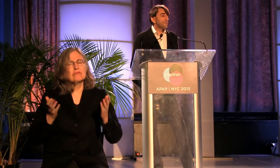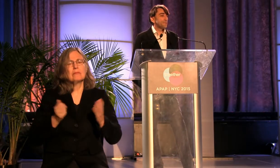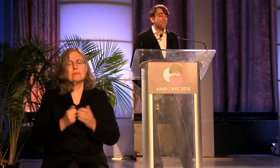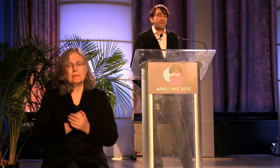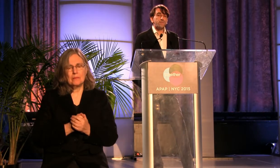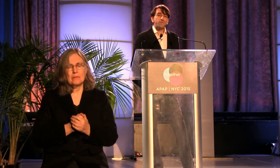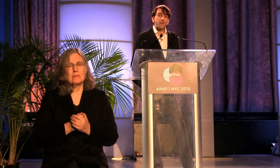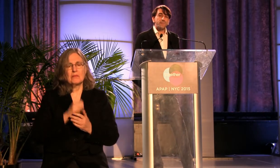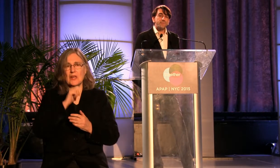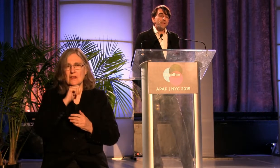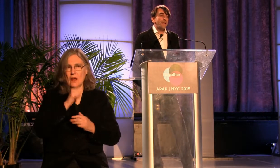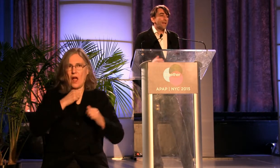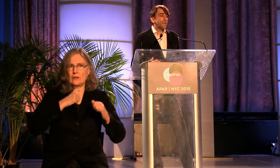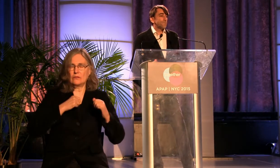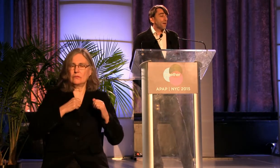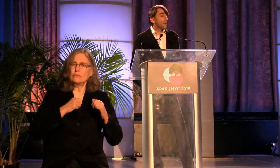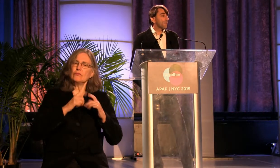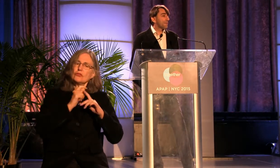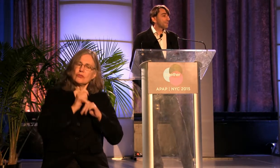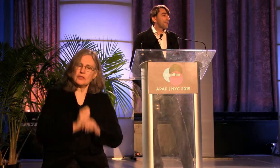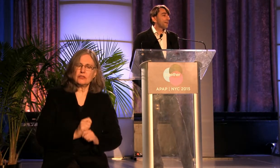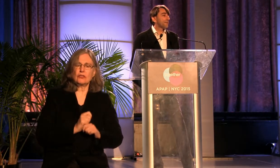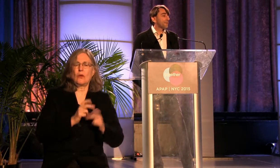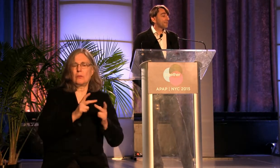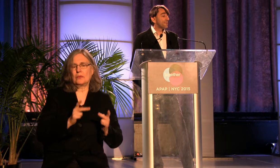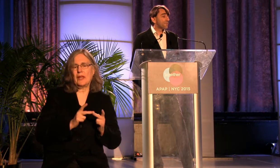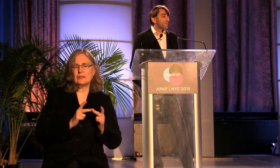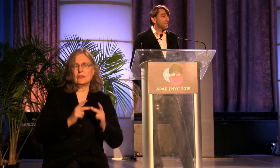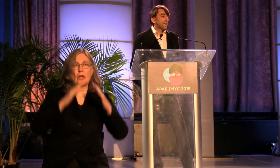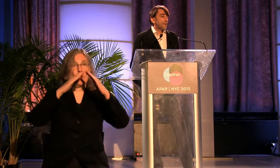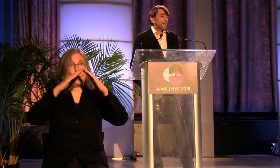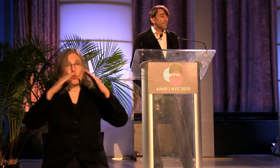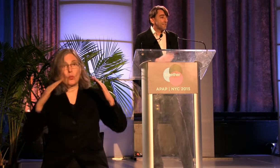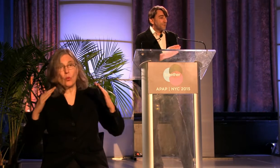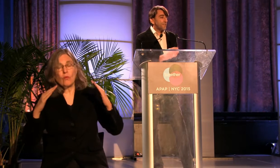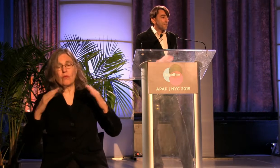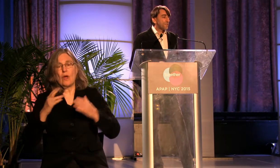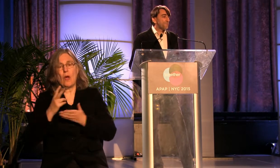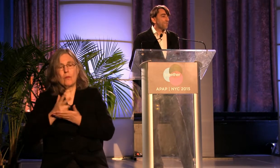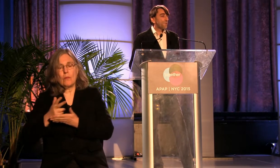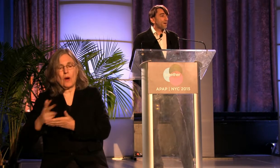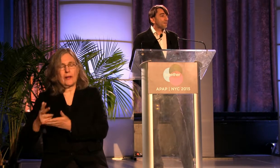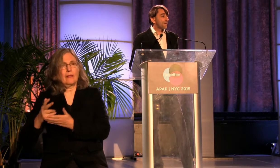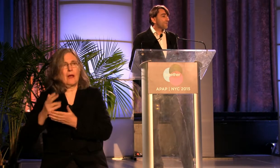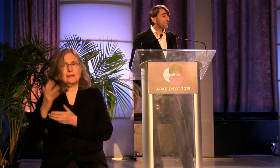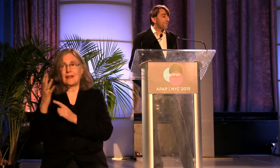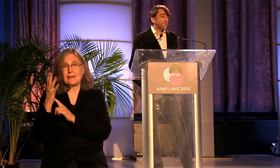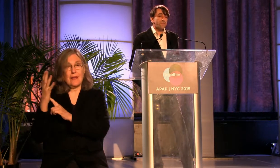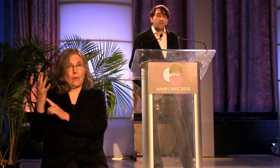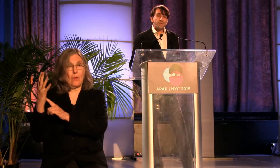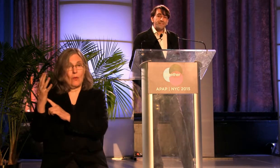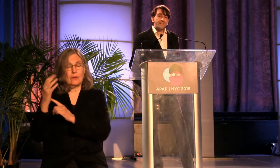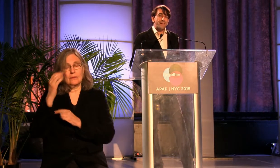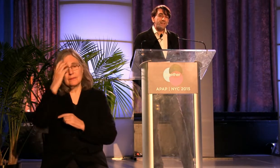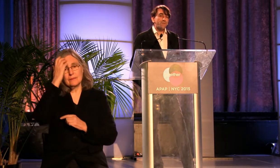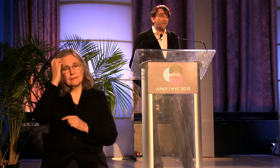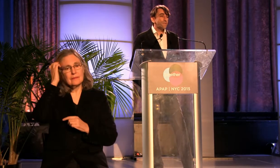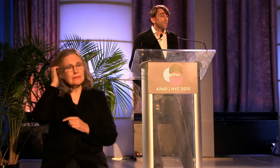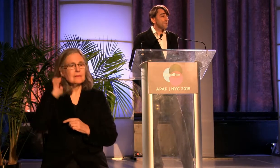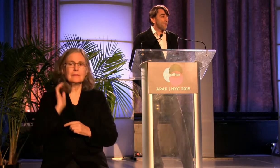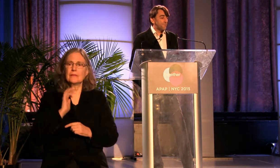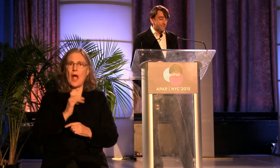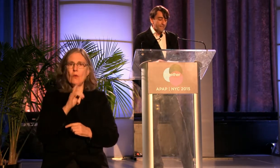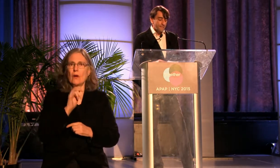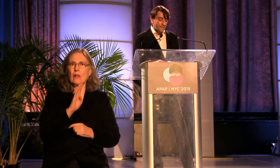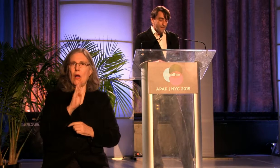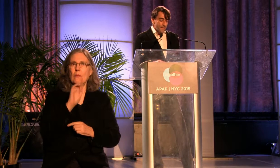-traditional places like rooftops and parking lots and sailboats. This is a picture from our club, Drome, on the Lower East Side, where I